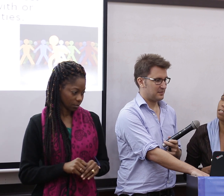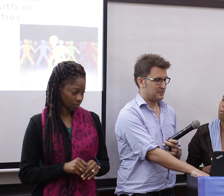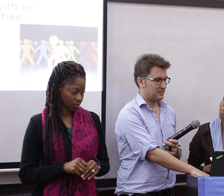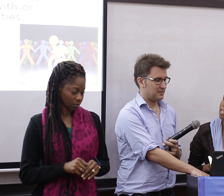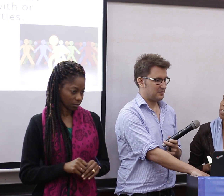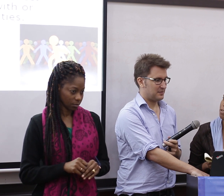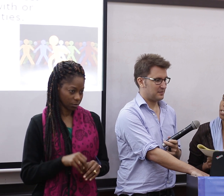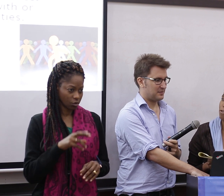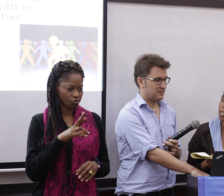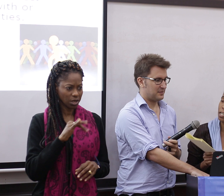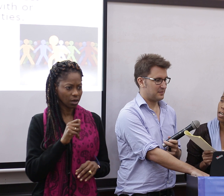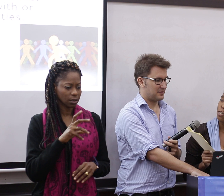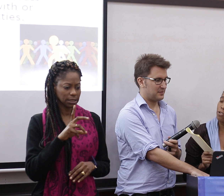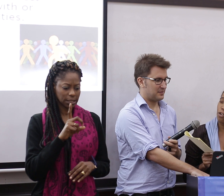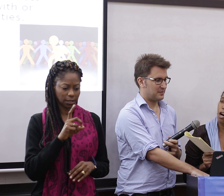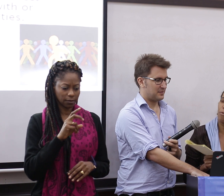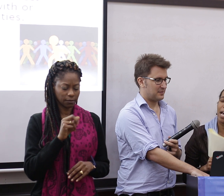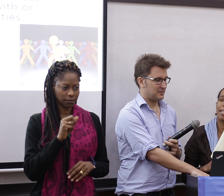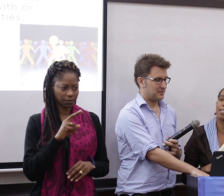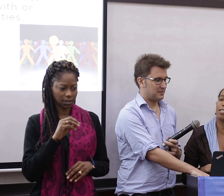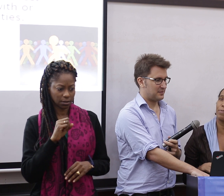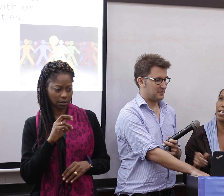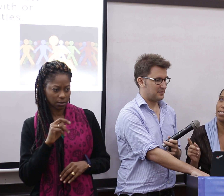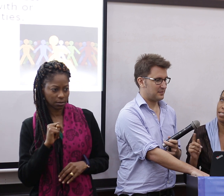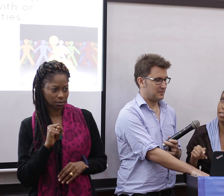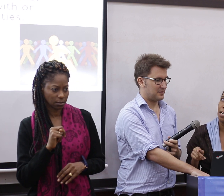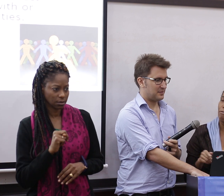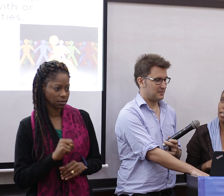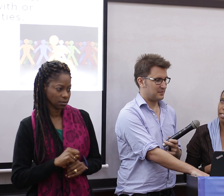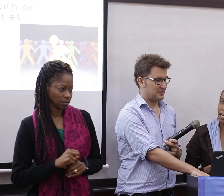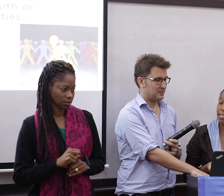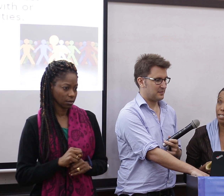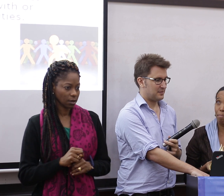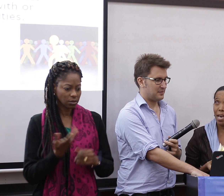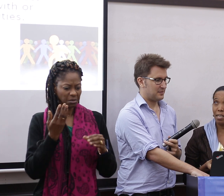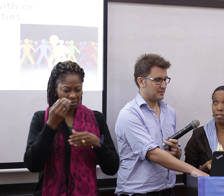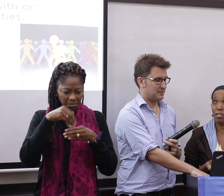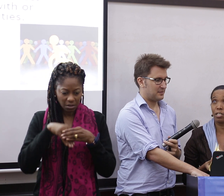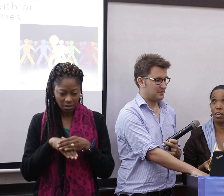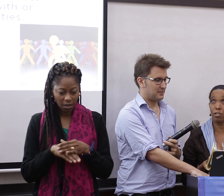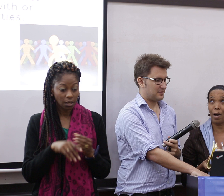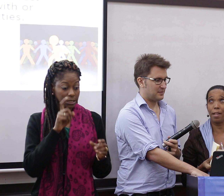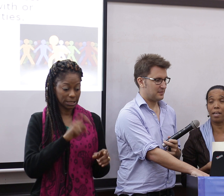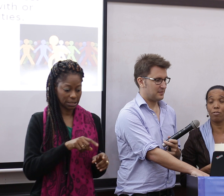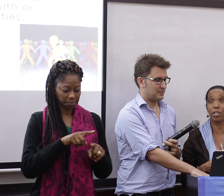Mohamed Davidson was talking, you saw how the articles were interrelated and interdependent on each other. while they are talking